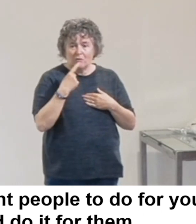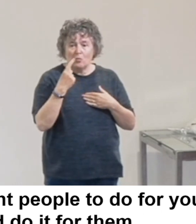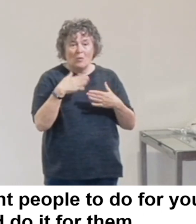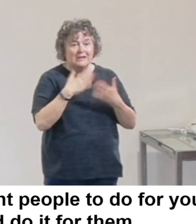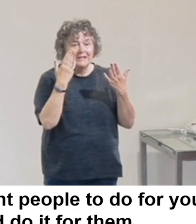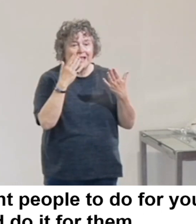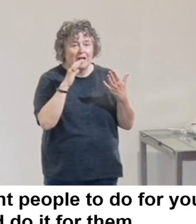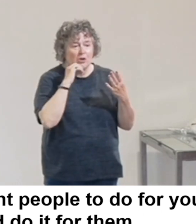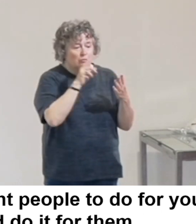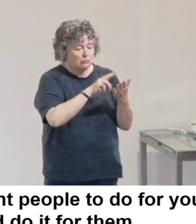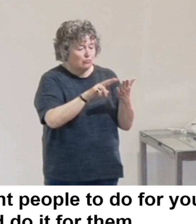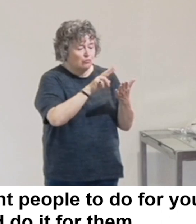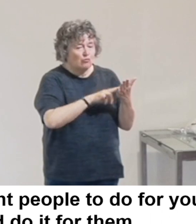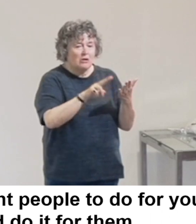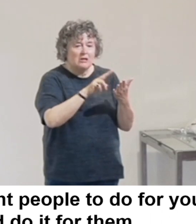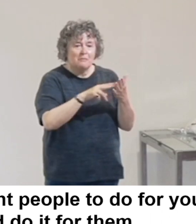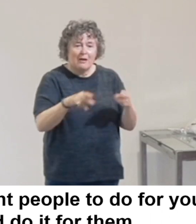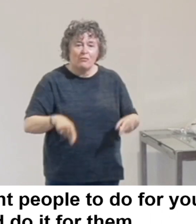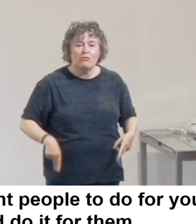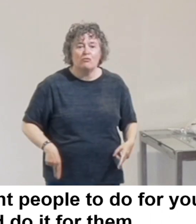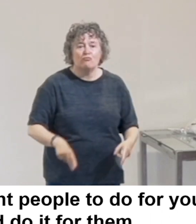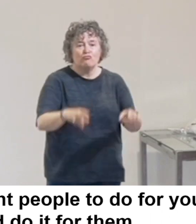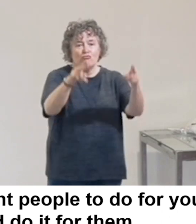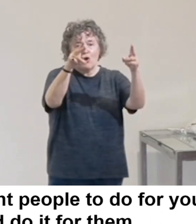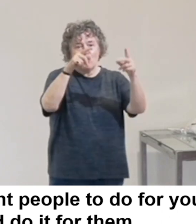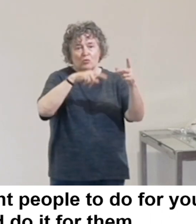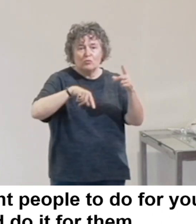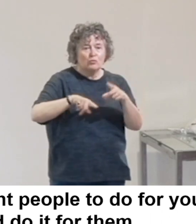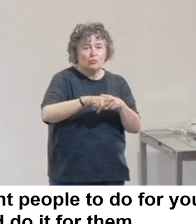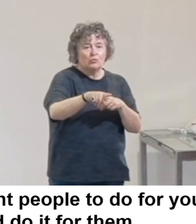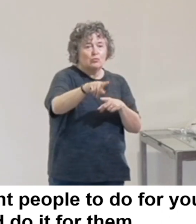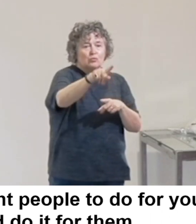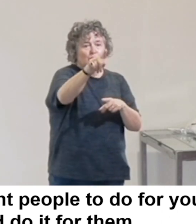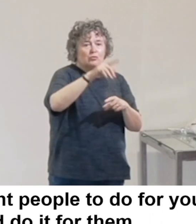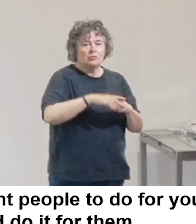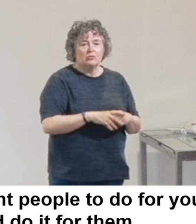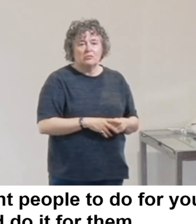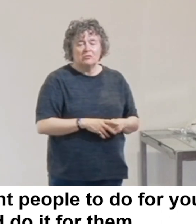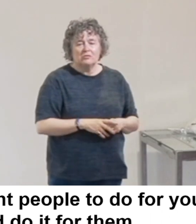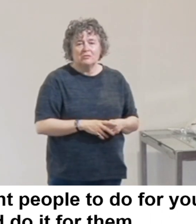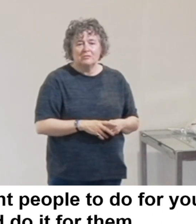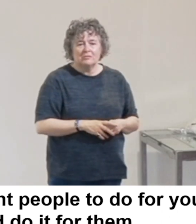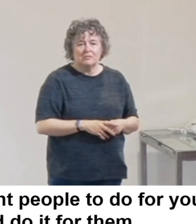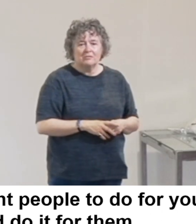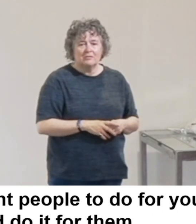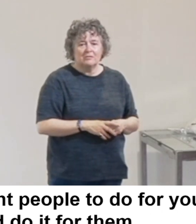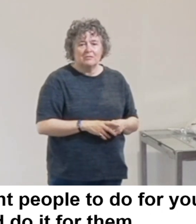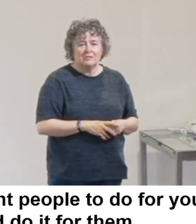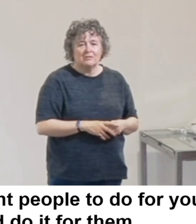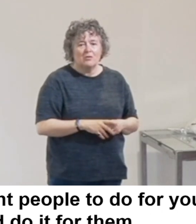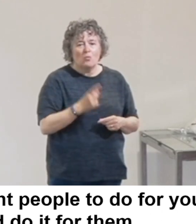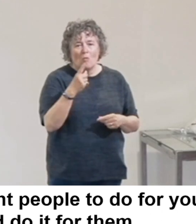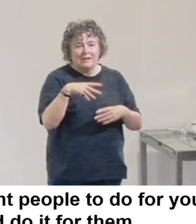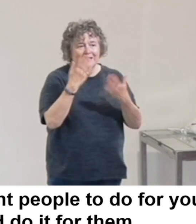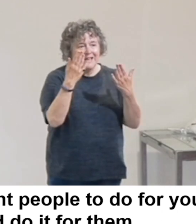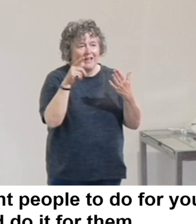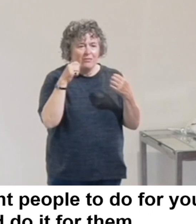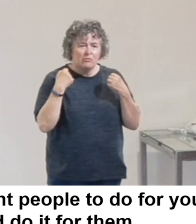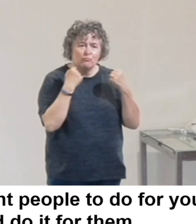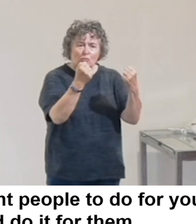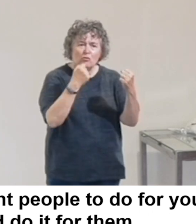about the road to Clapham because it's going to say this is the best mannered road ever.